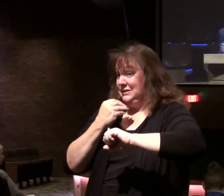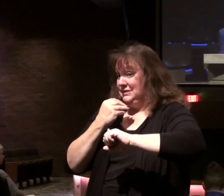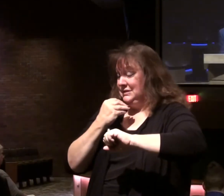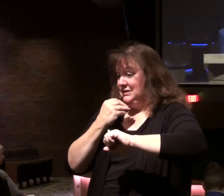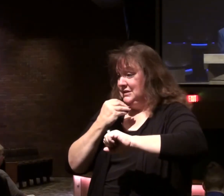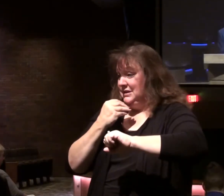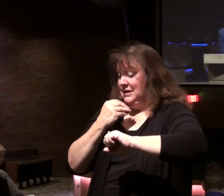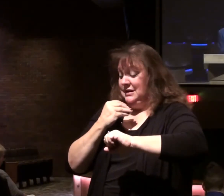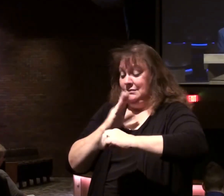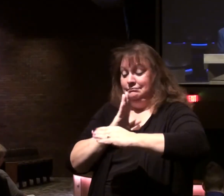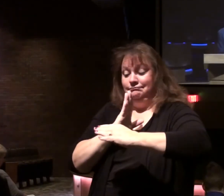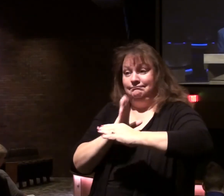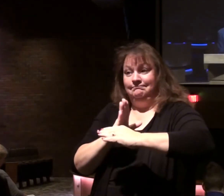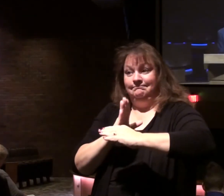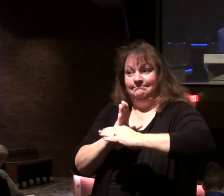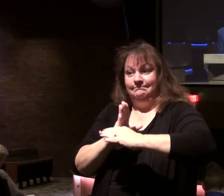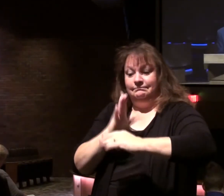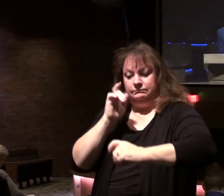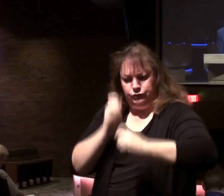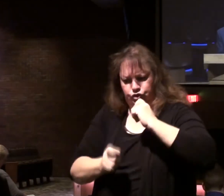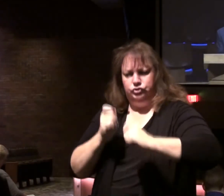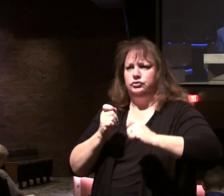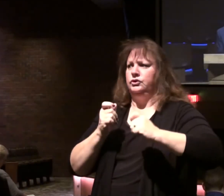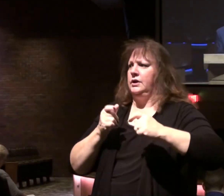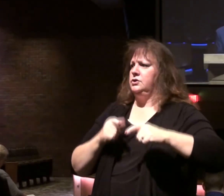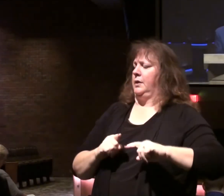But in the middle of that, a change occurs.